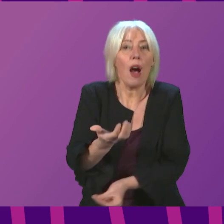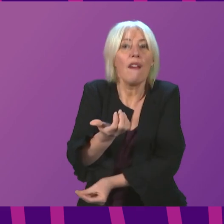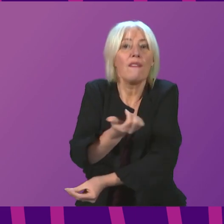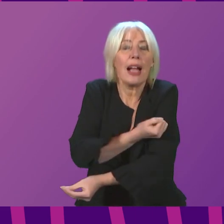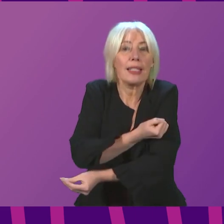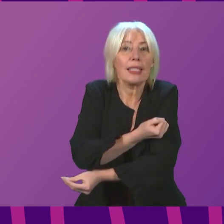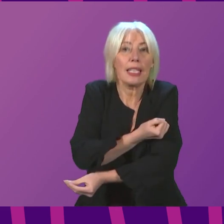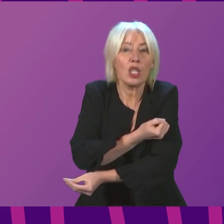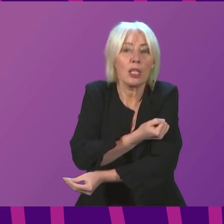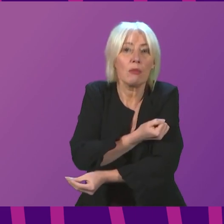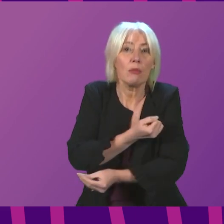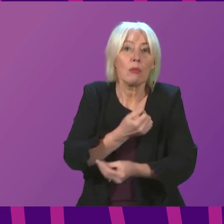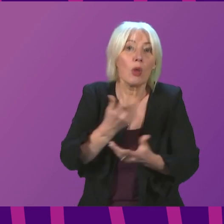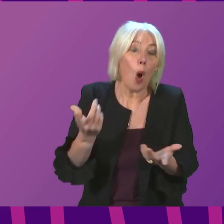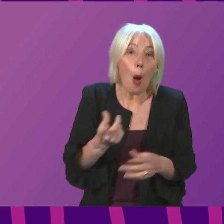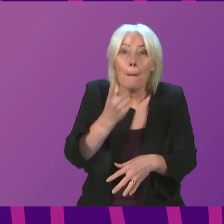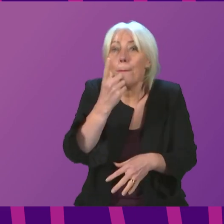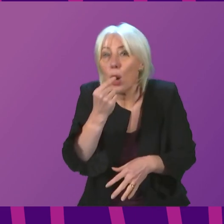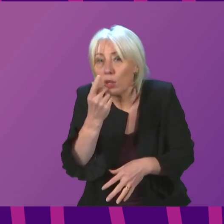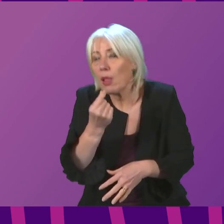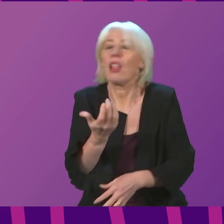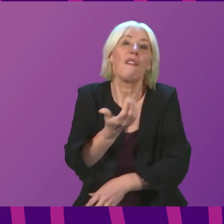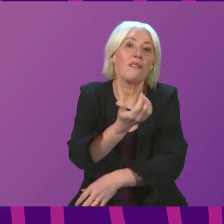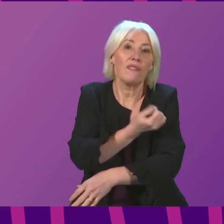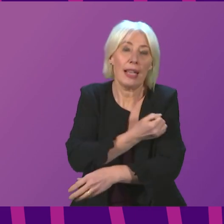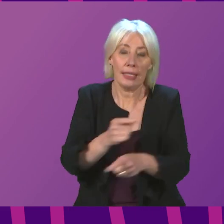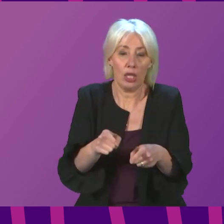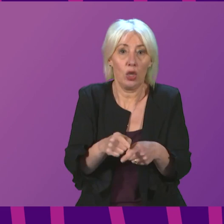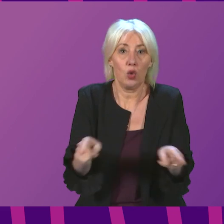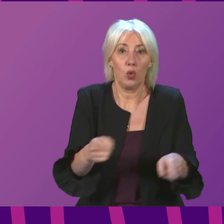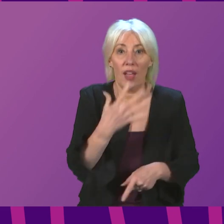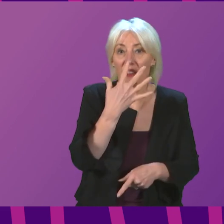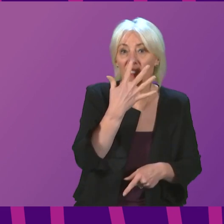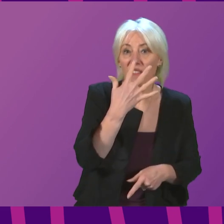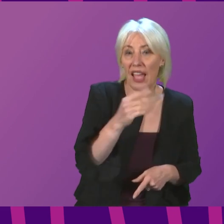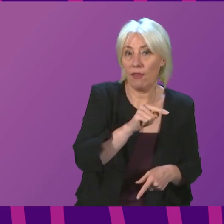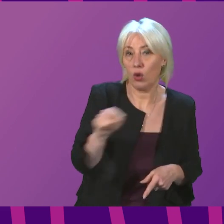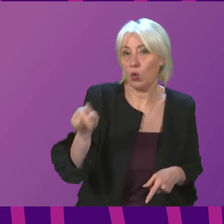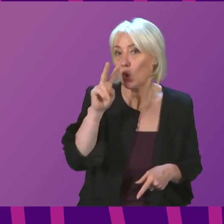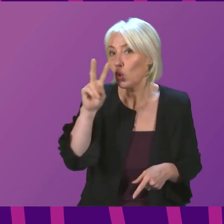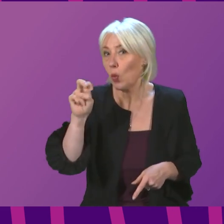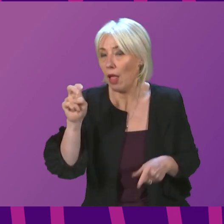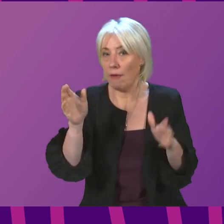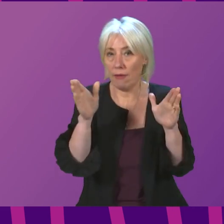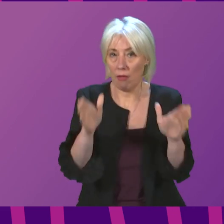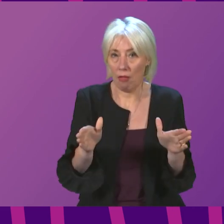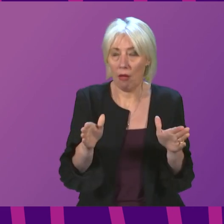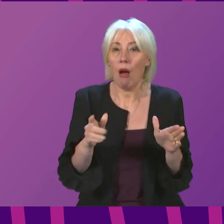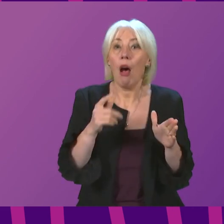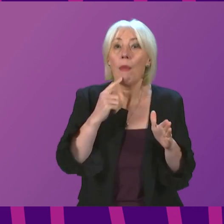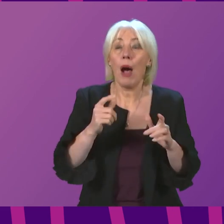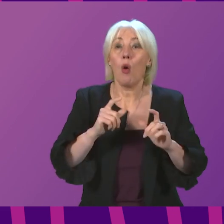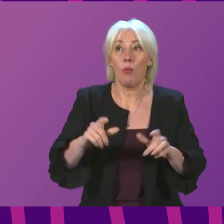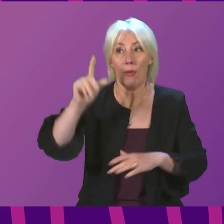or at least offer the possibility of vaccination to 5 to 12-year-olds. Obviously, we continue to be